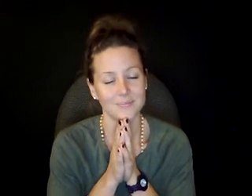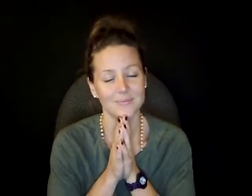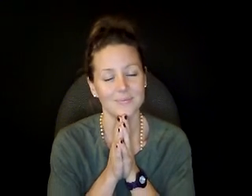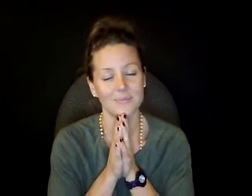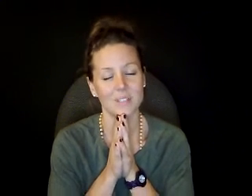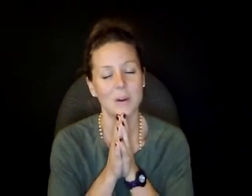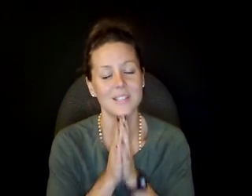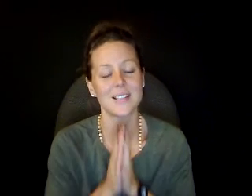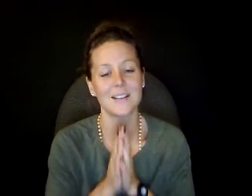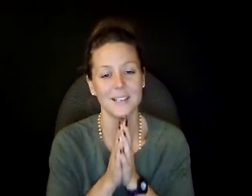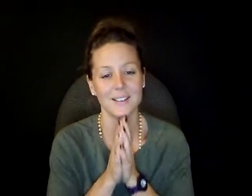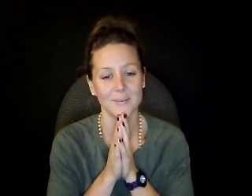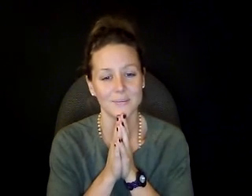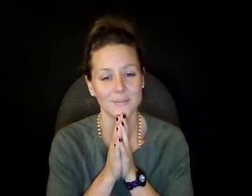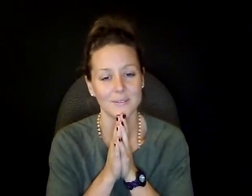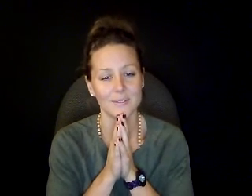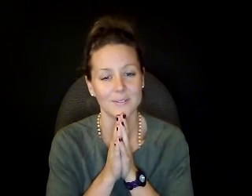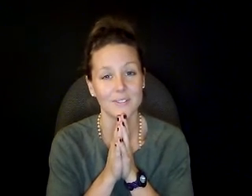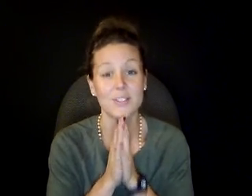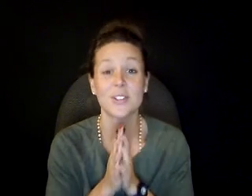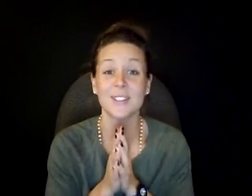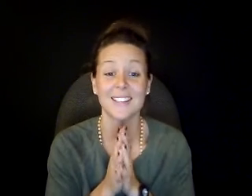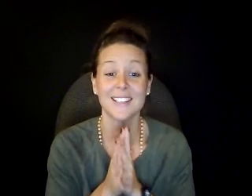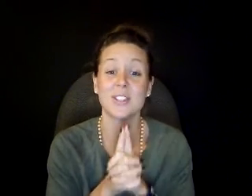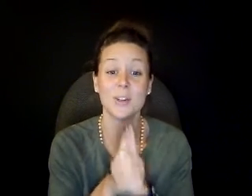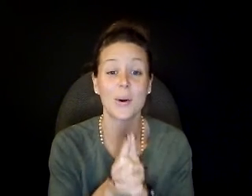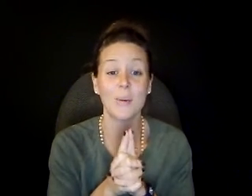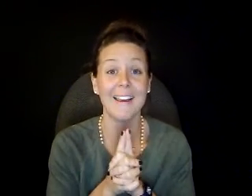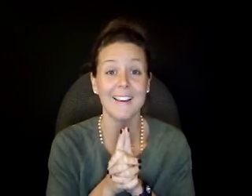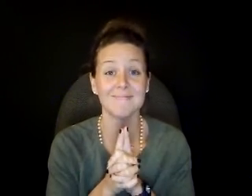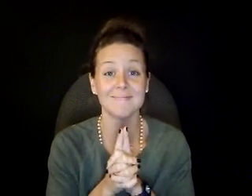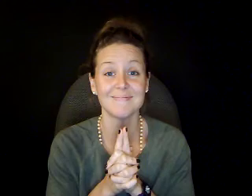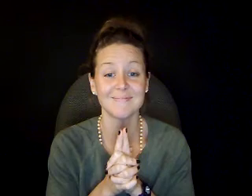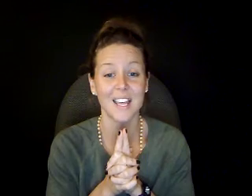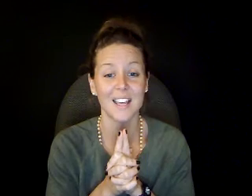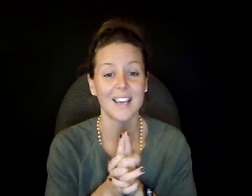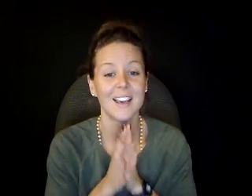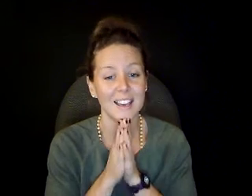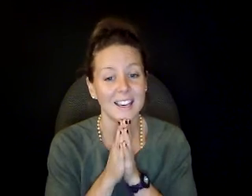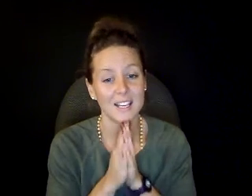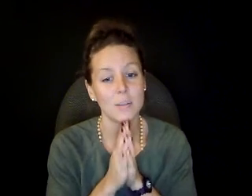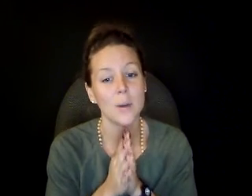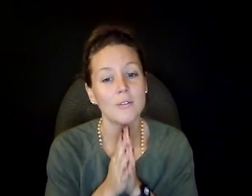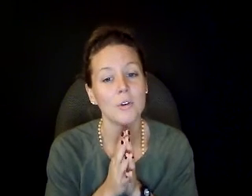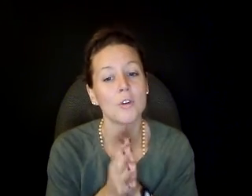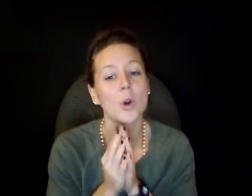You are beside me. Certain is your way. And I am grateful for your